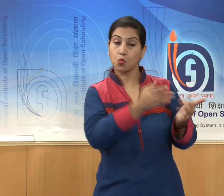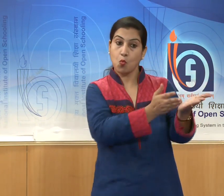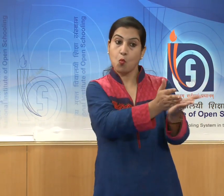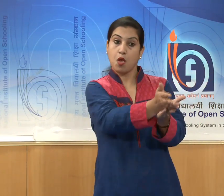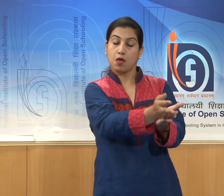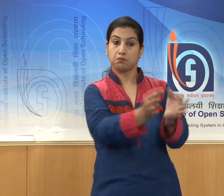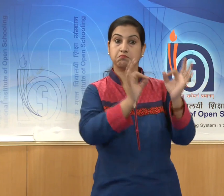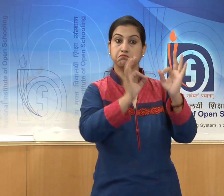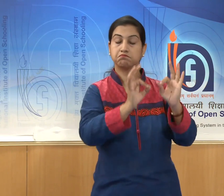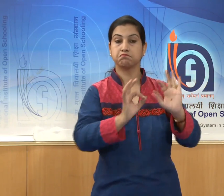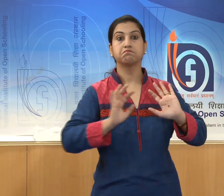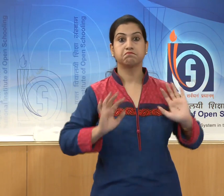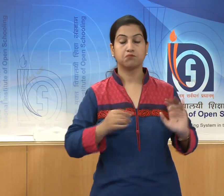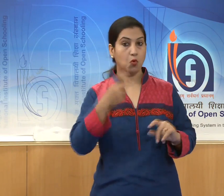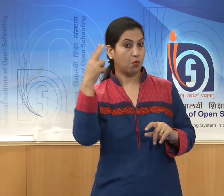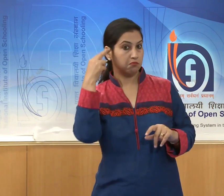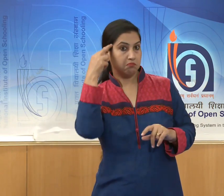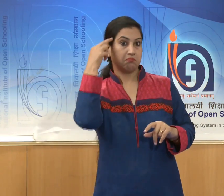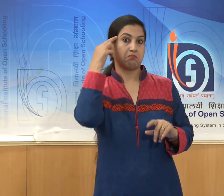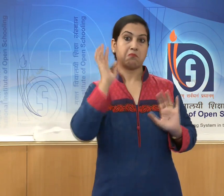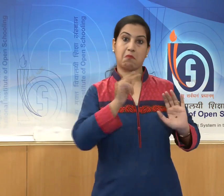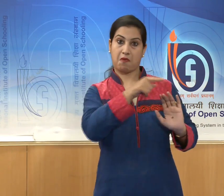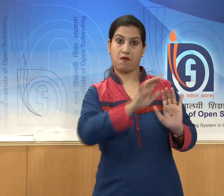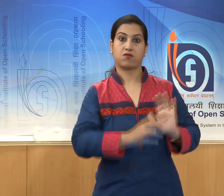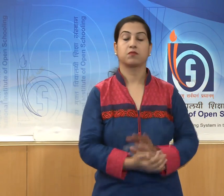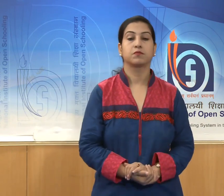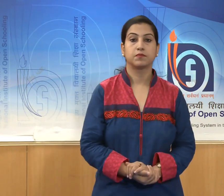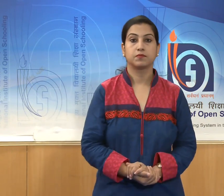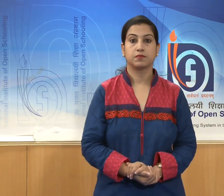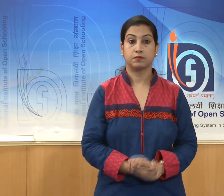stamp of the Guptas.